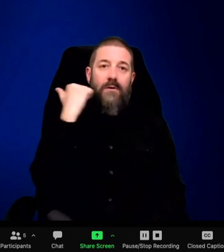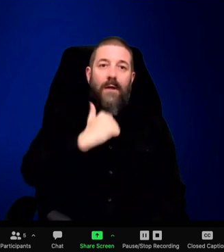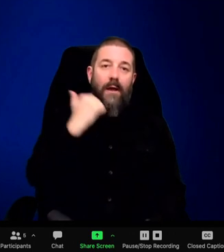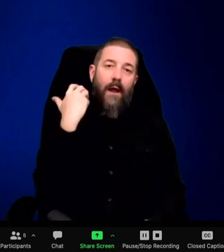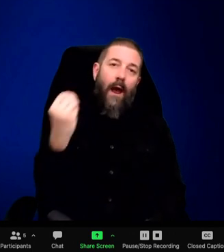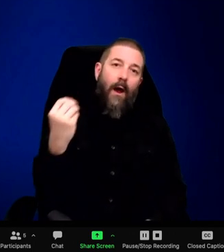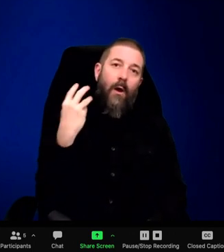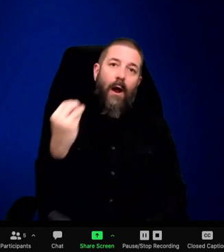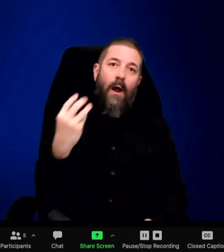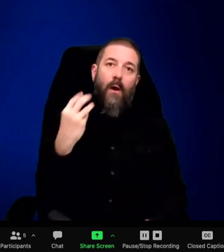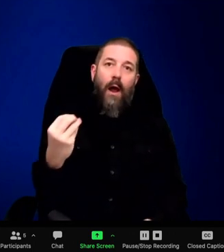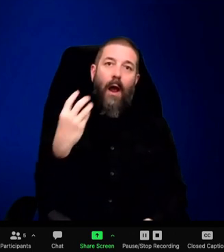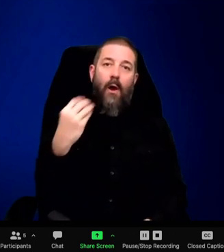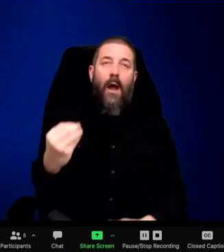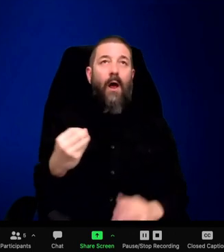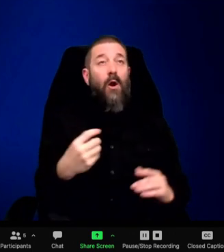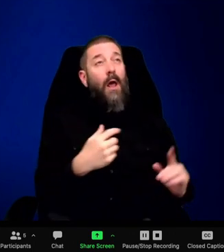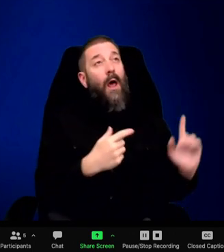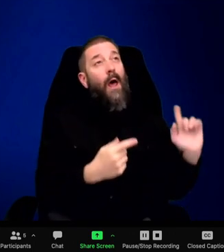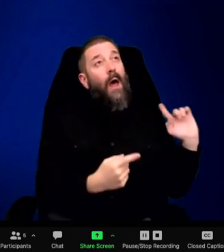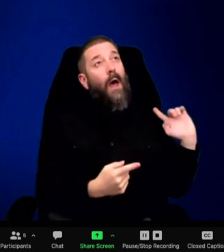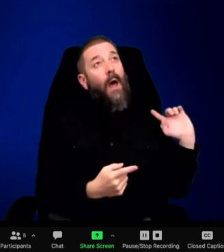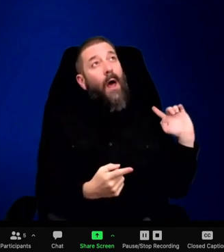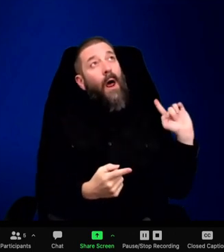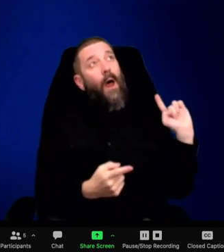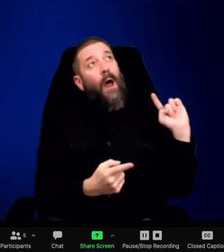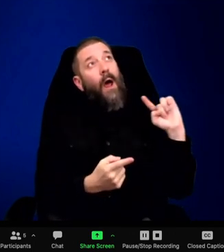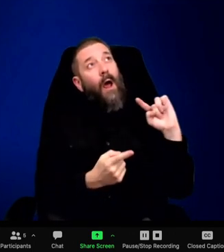Yeah. There you go. There you go. Indiana Jones.